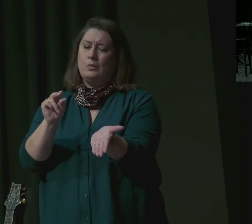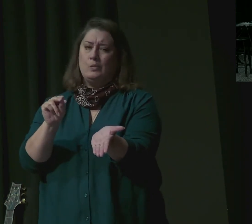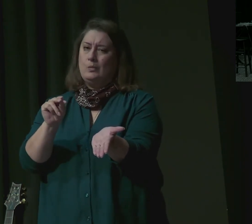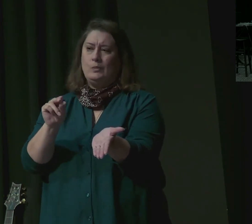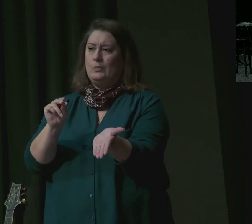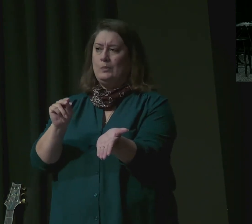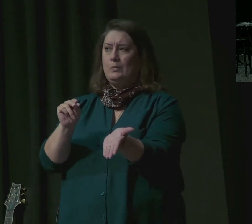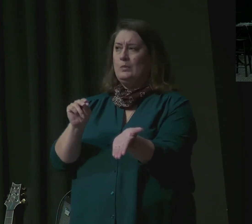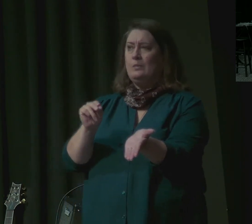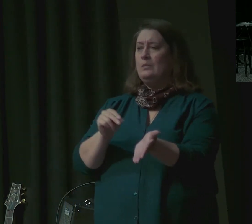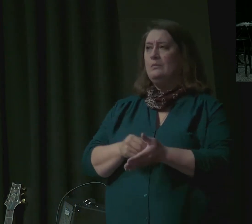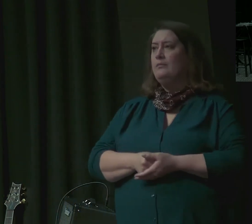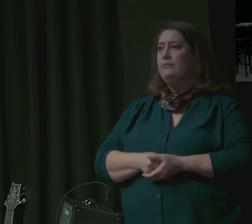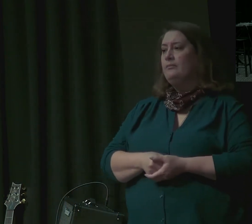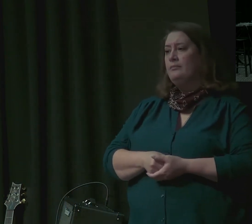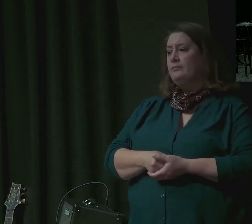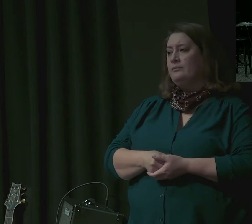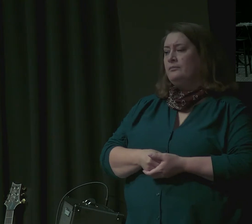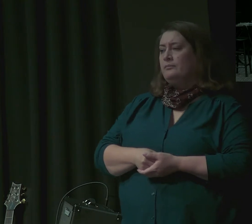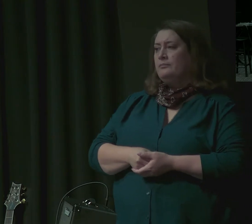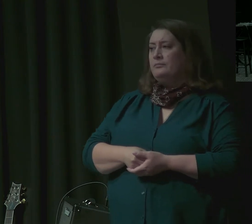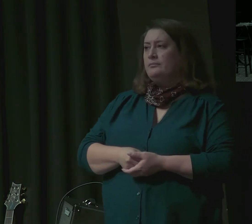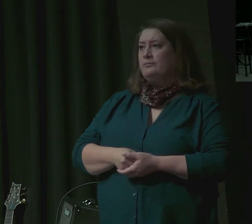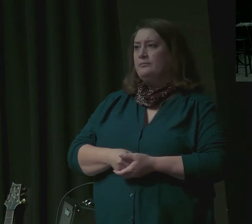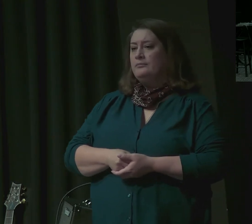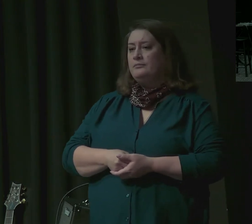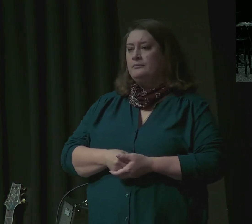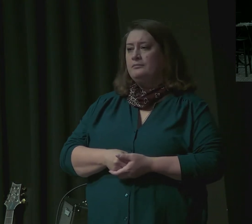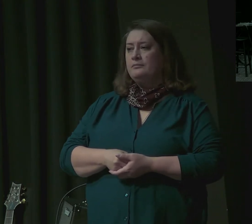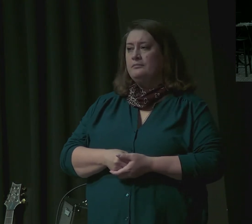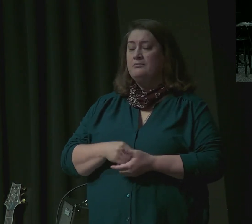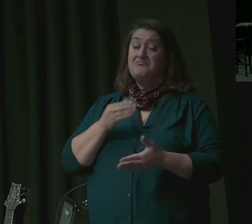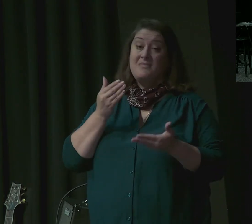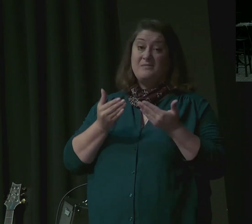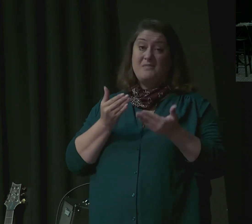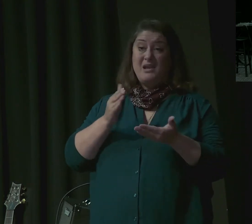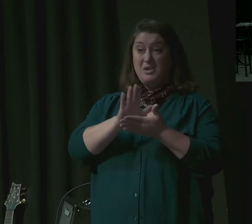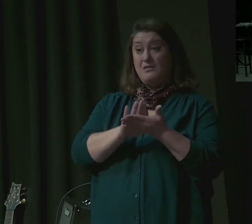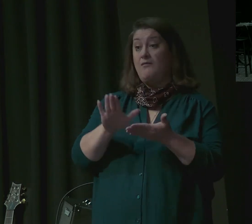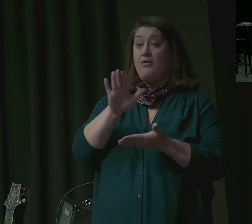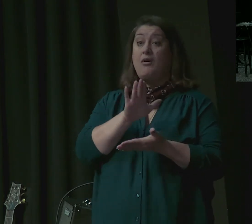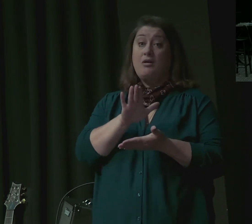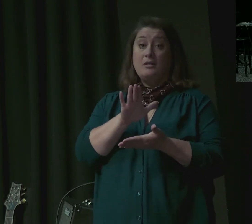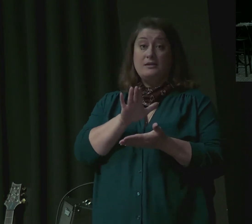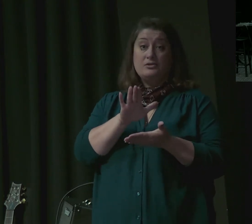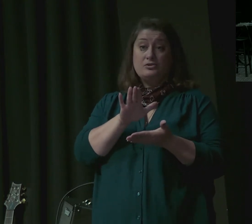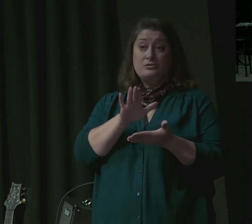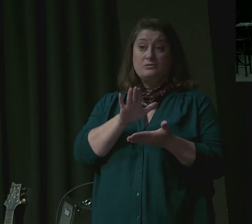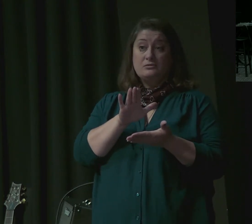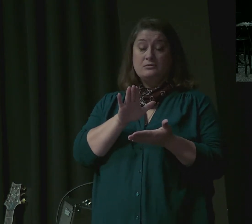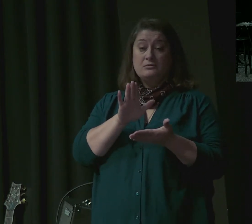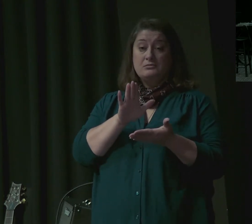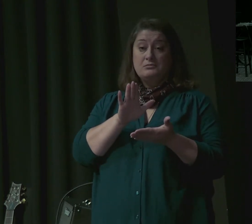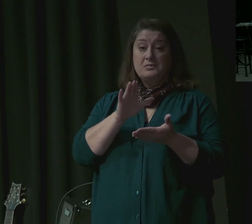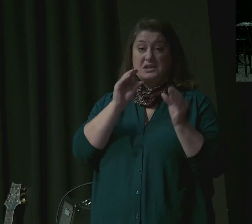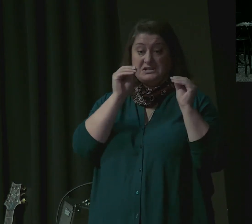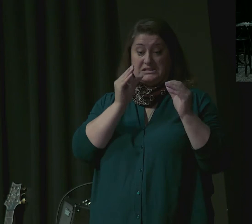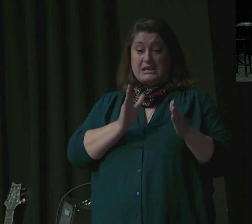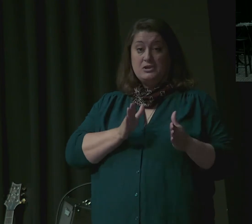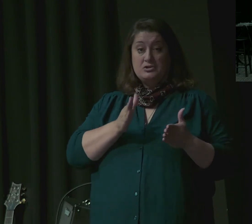it since college, university. God's tests are like soccer tests. They're in the